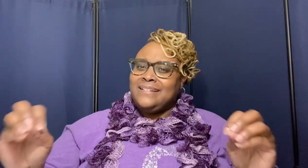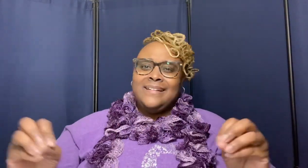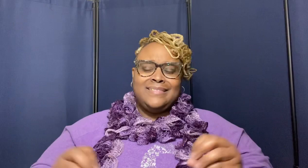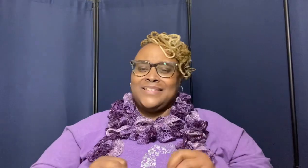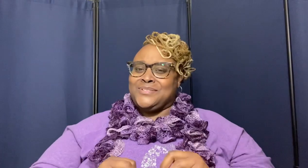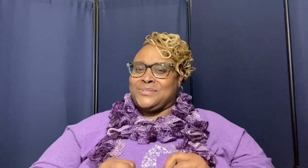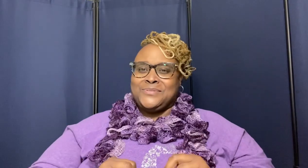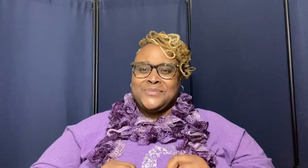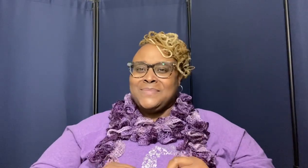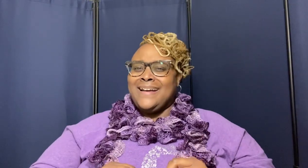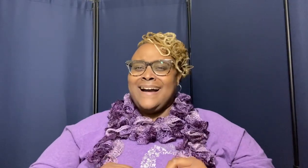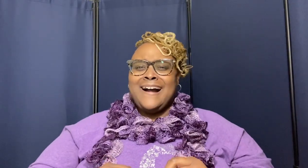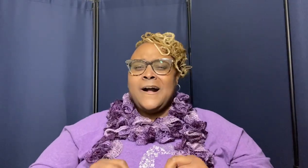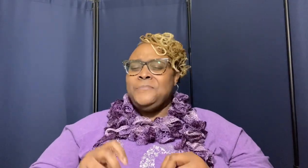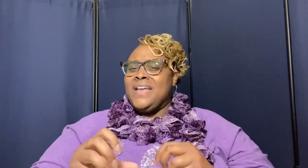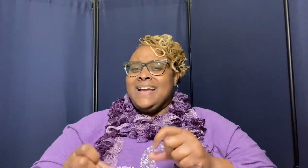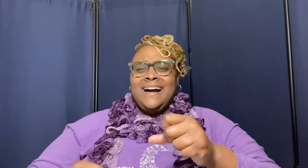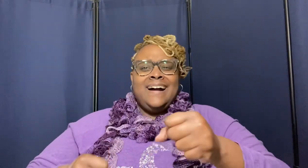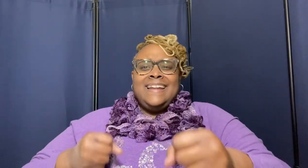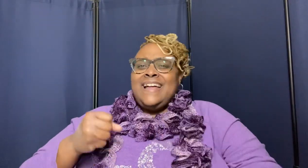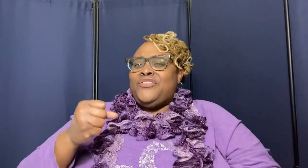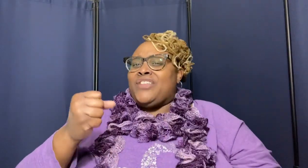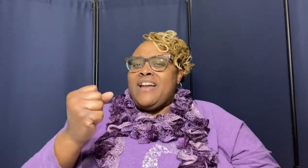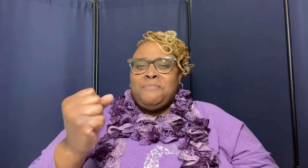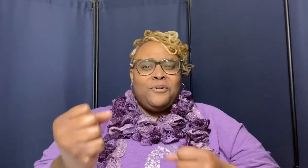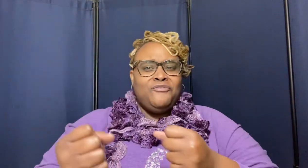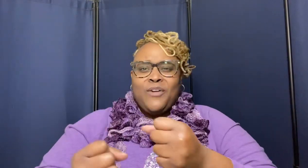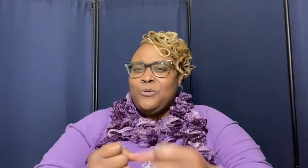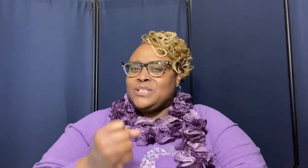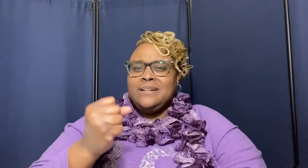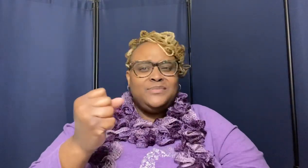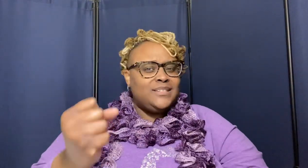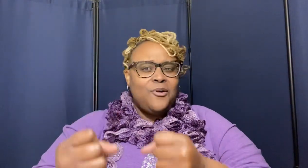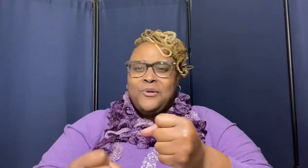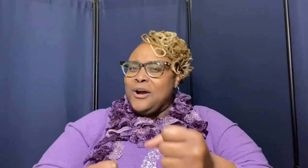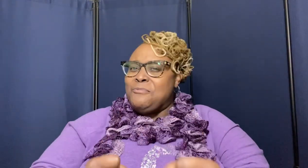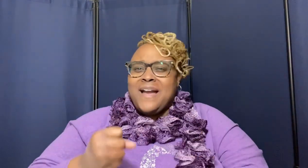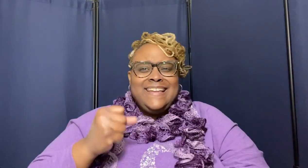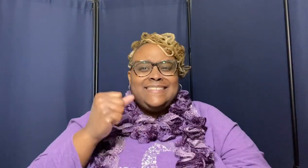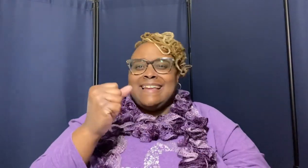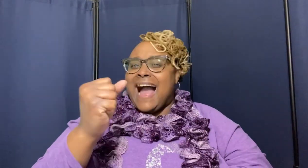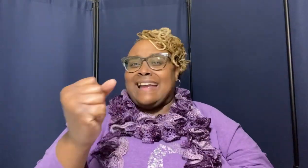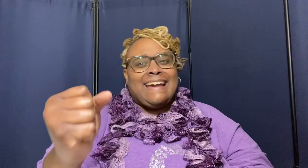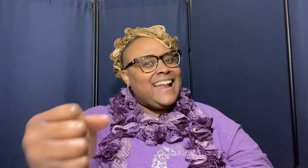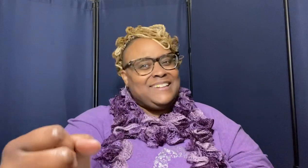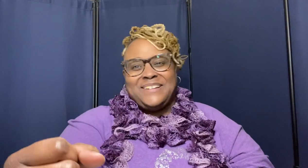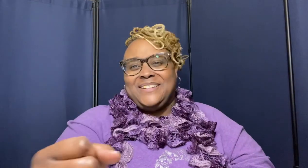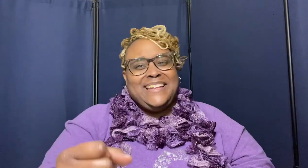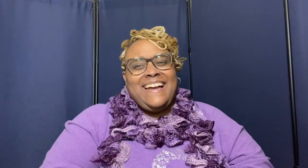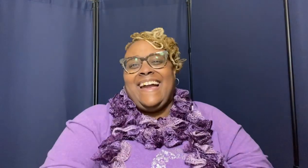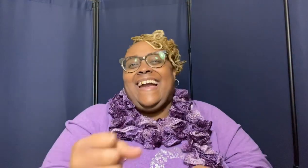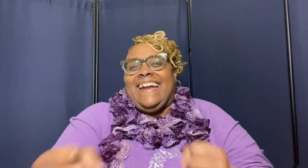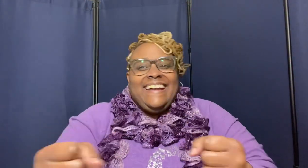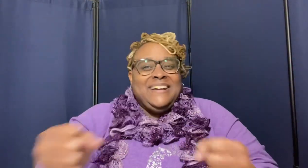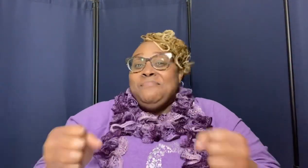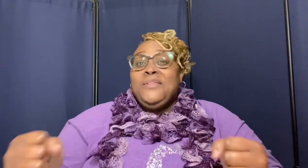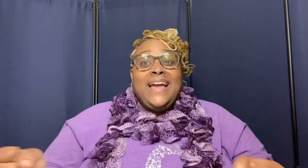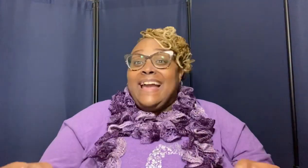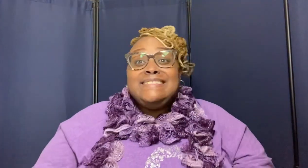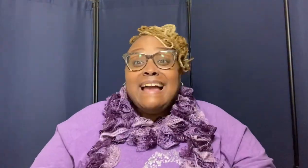nothings to him huh honey that thing provokes him so where he say i got to hey he said